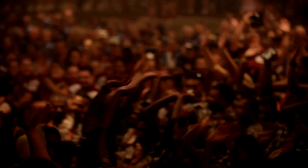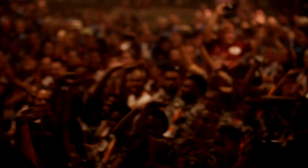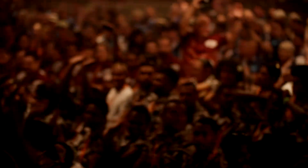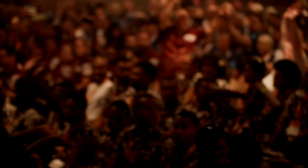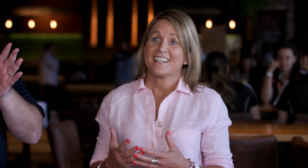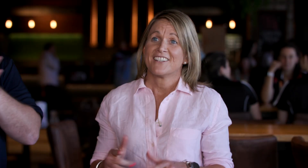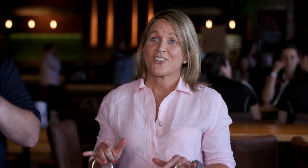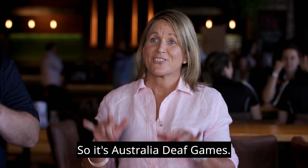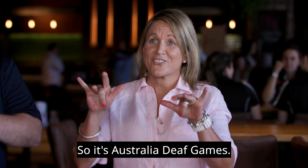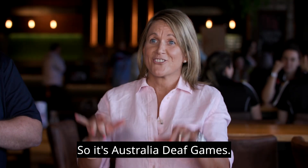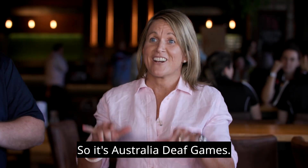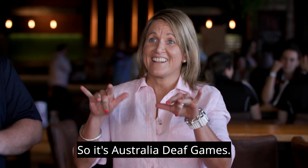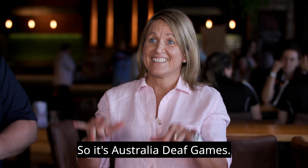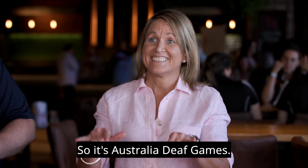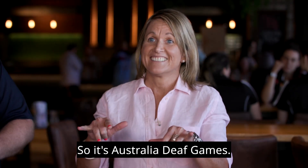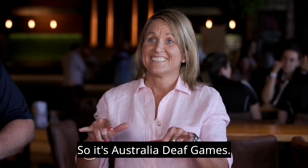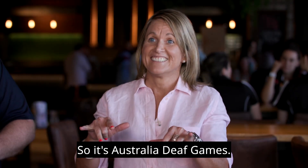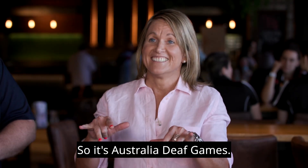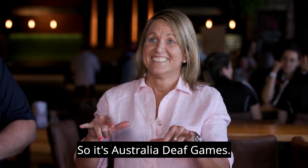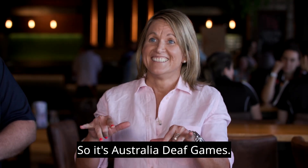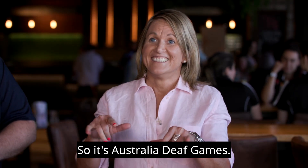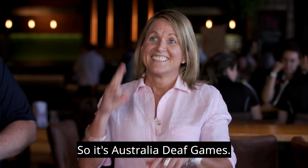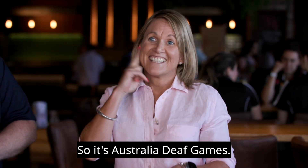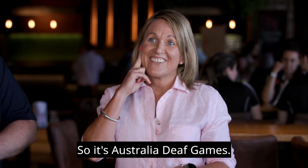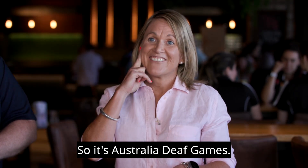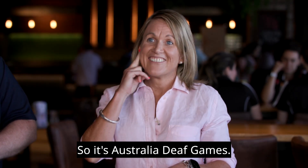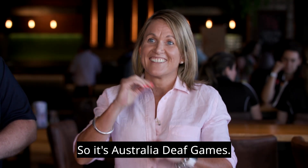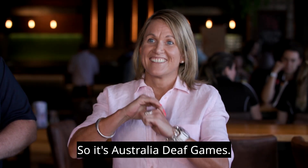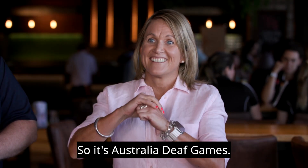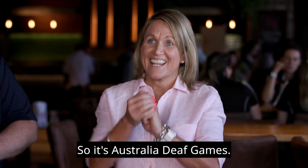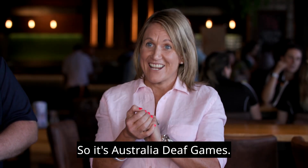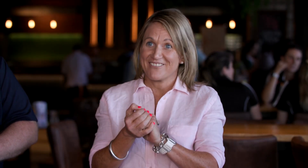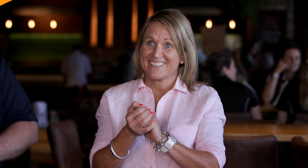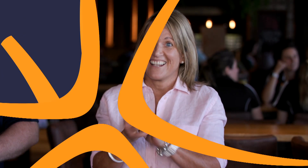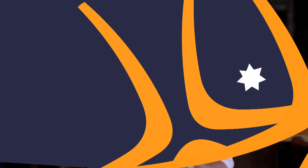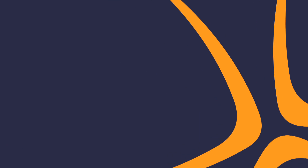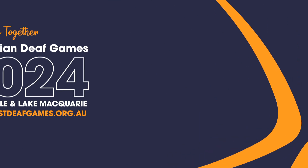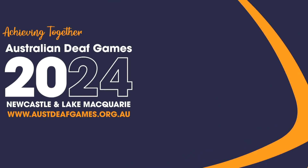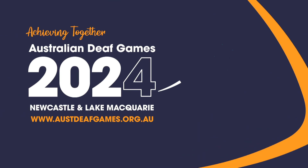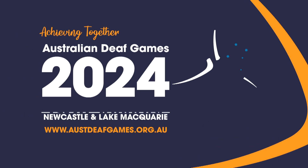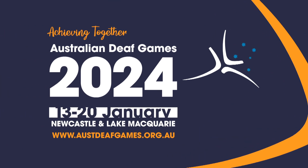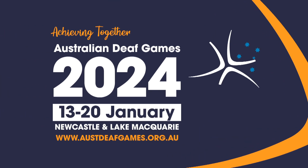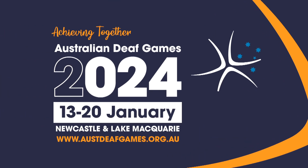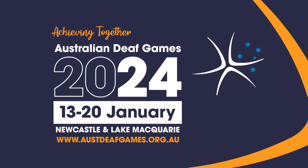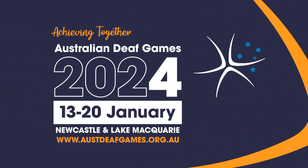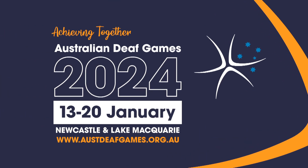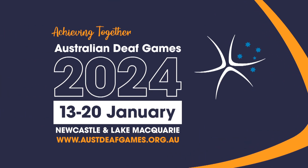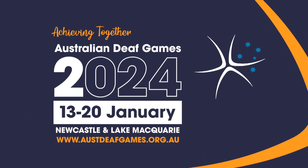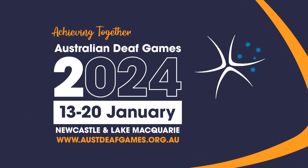So it's Australia Deaf Games. So it's